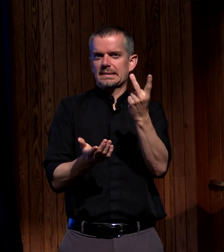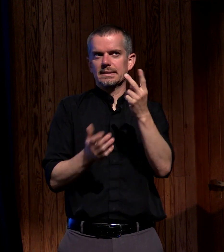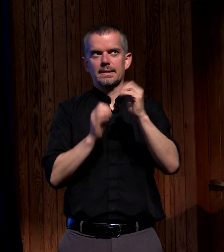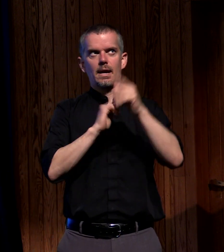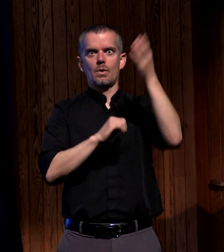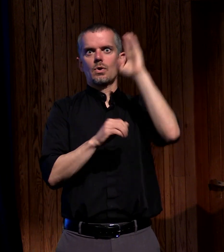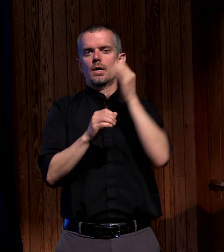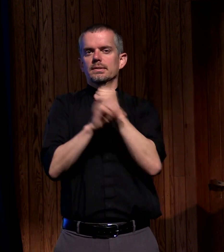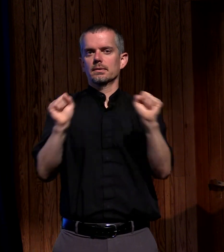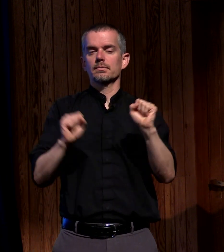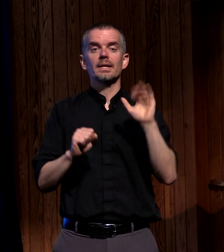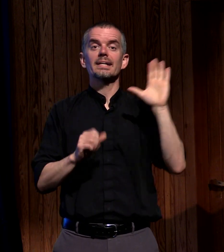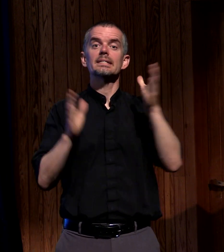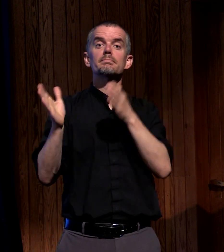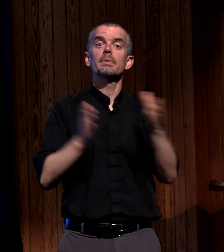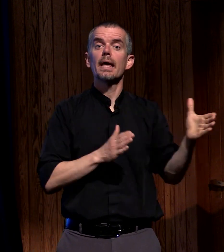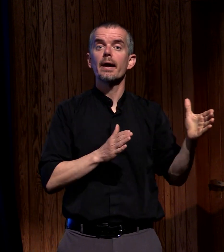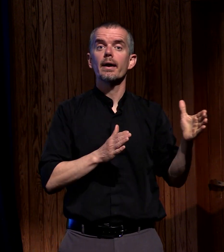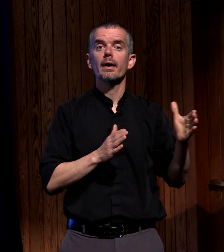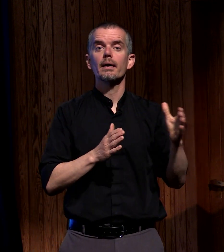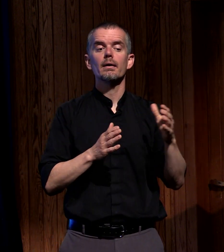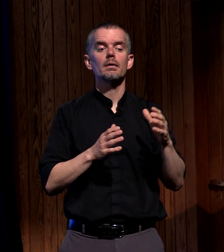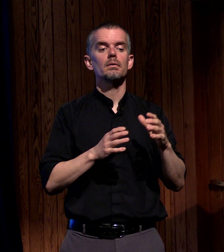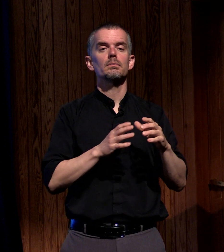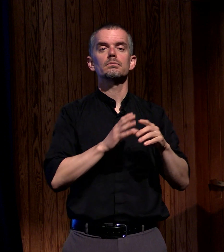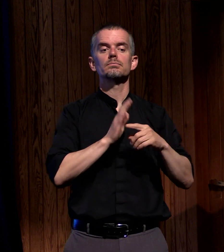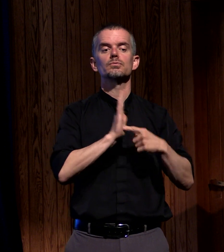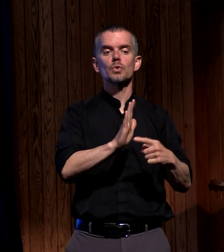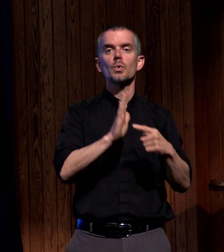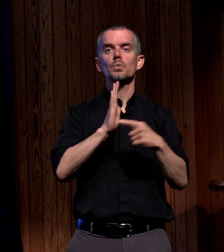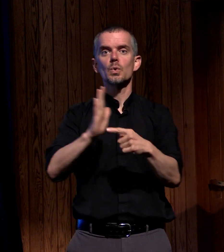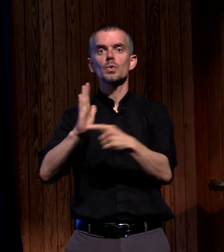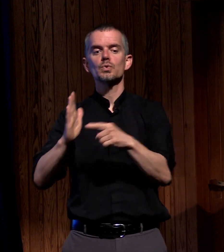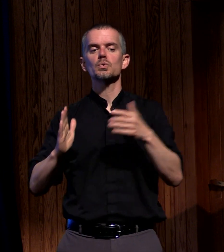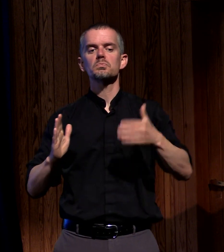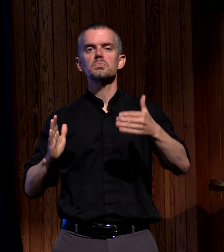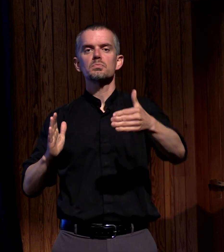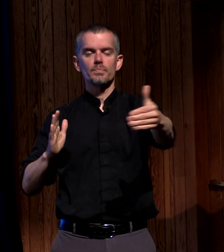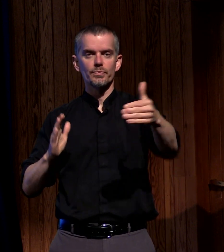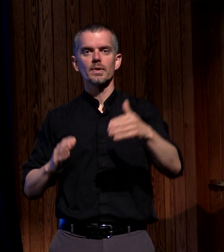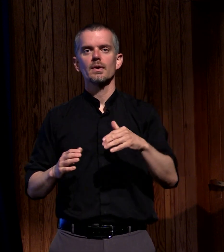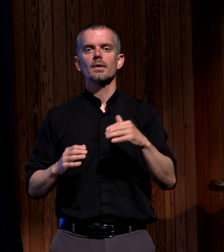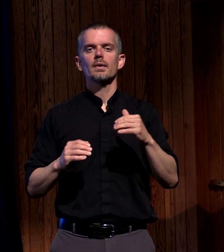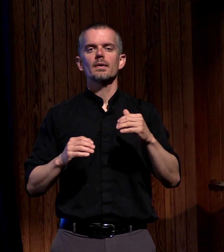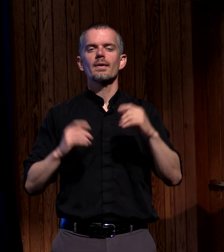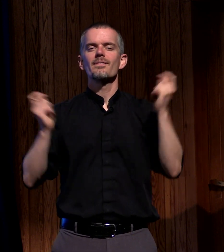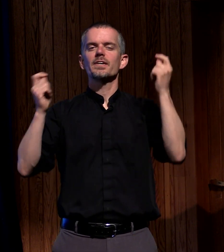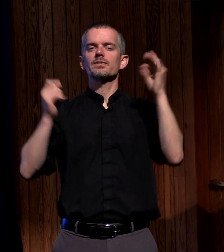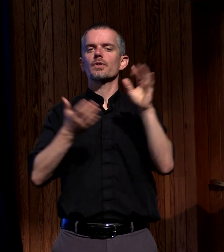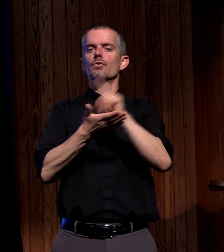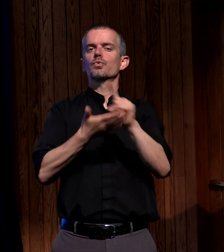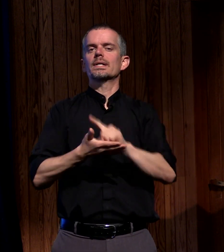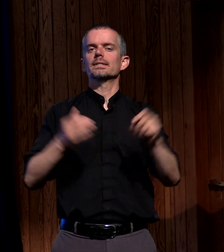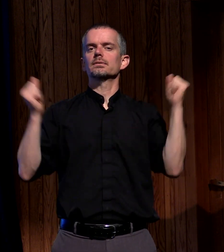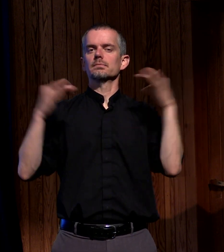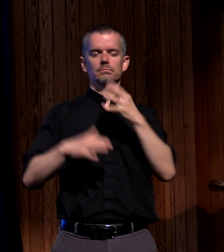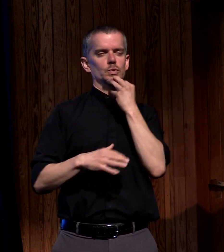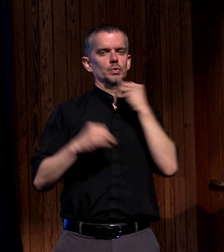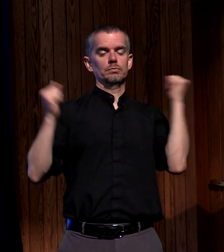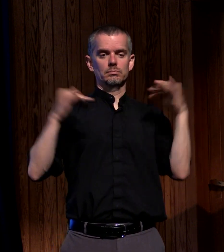plan continually revealed the festival of weeks that they had come to celebrate celebrated a harvest of wheat but